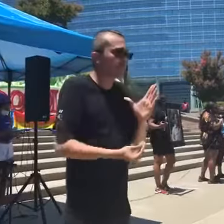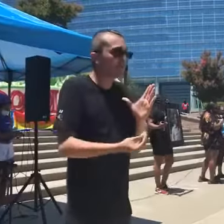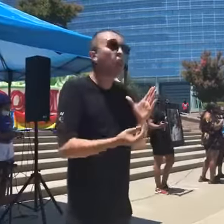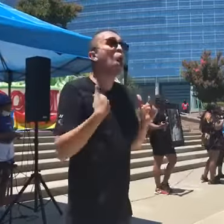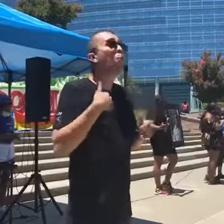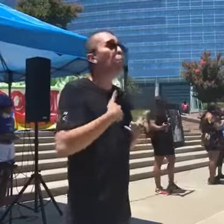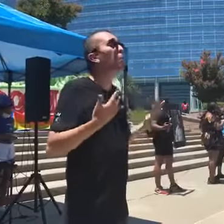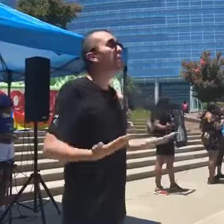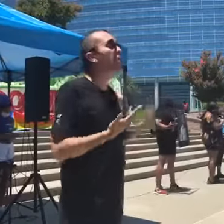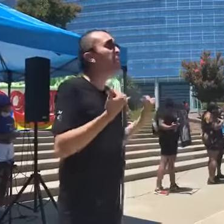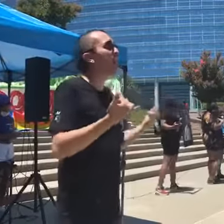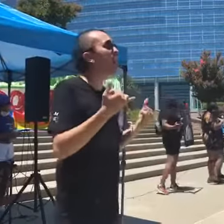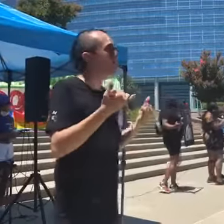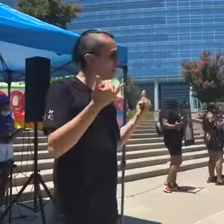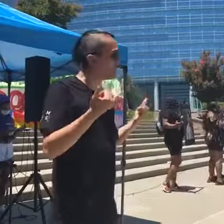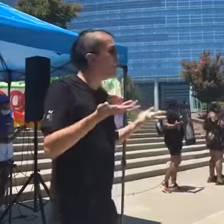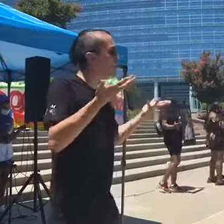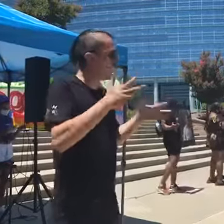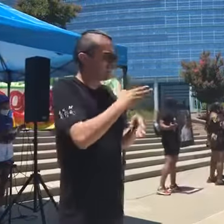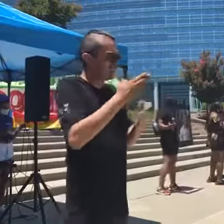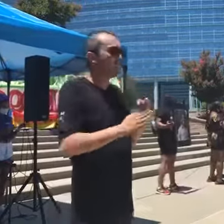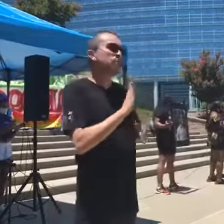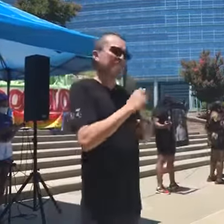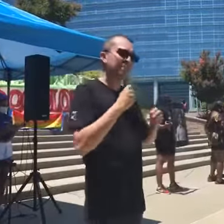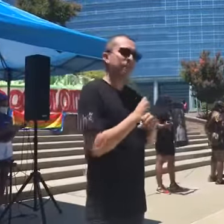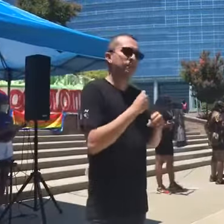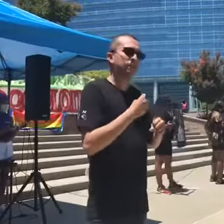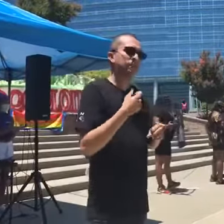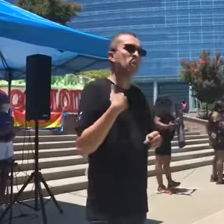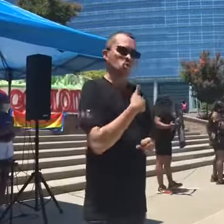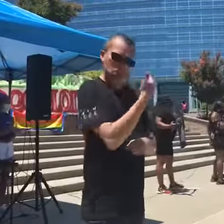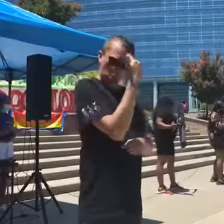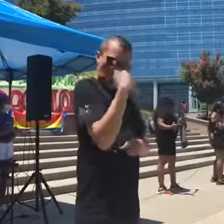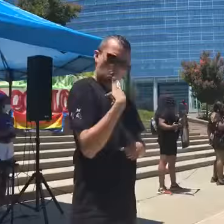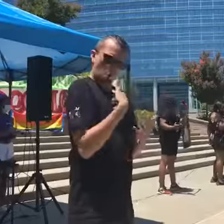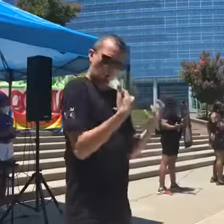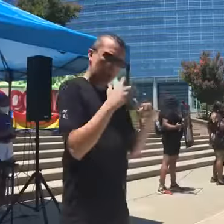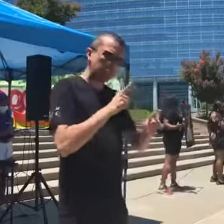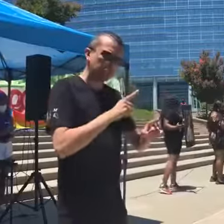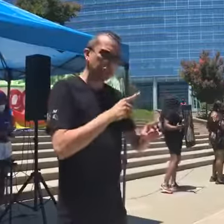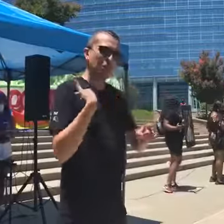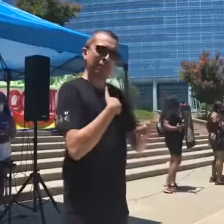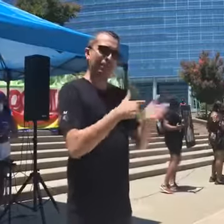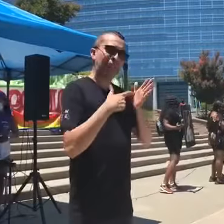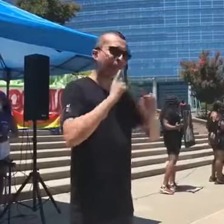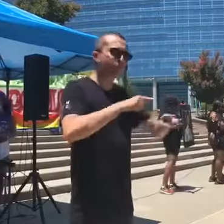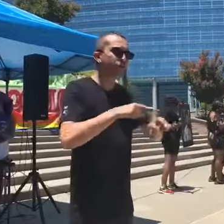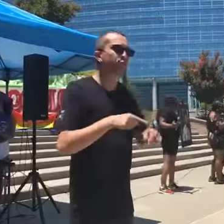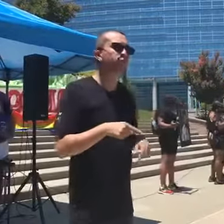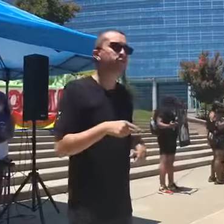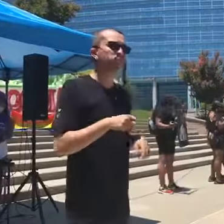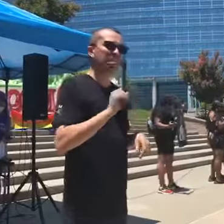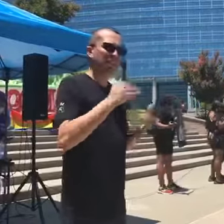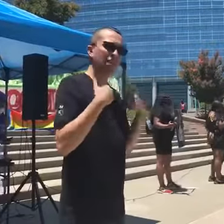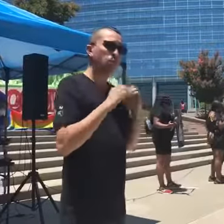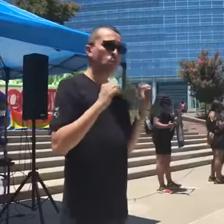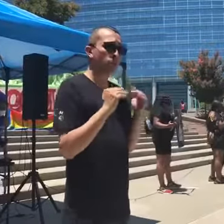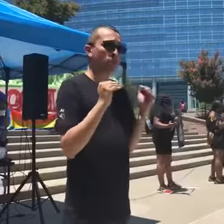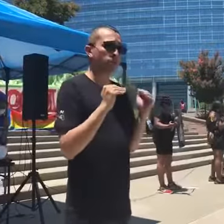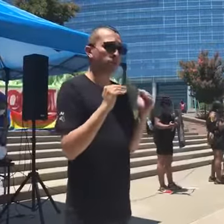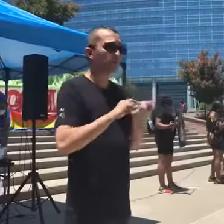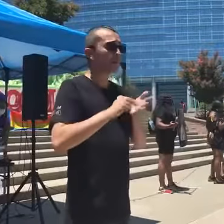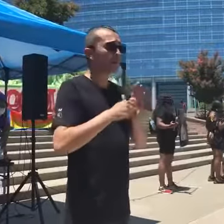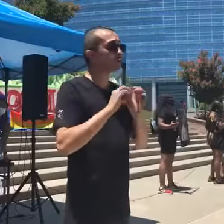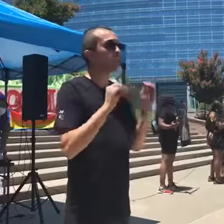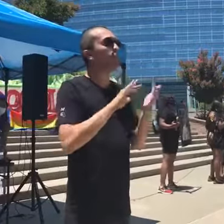know, we want answers. We demand answers. Because if there's no justice, there